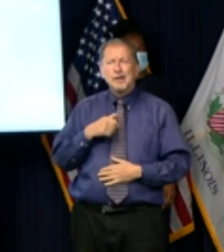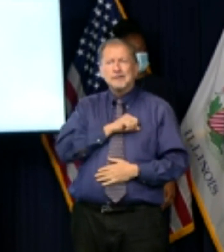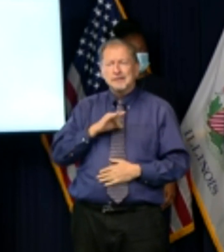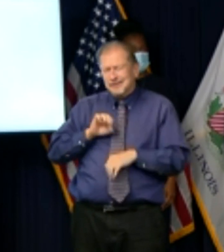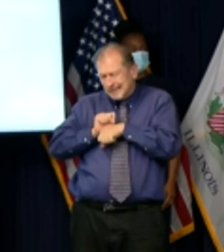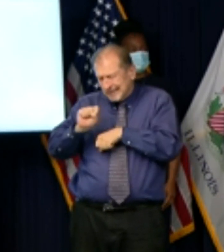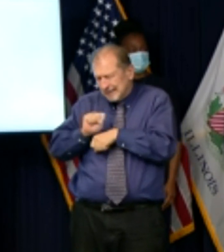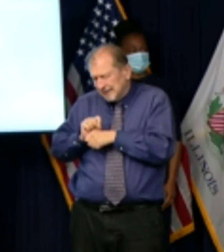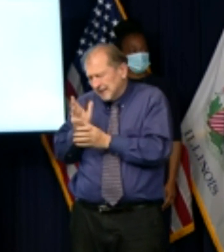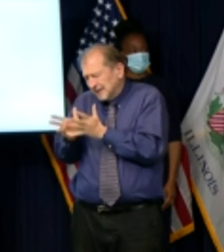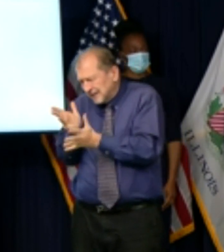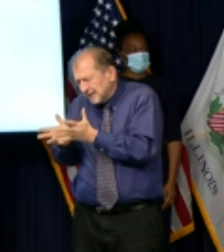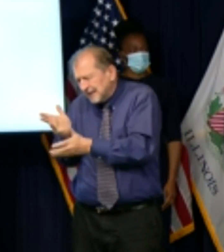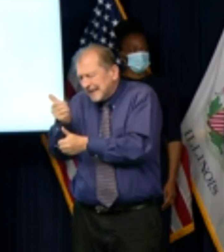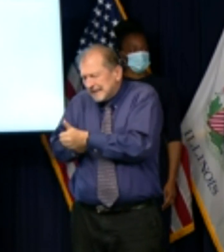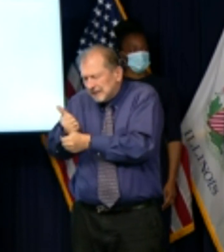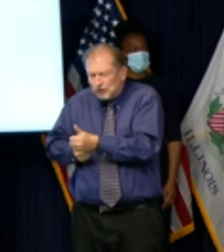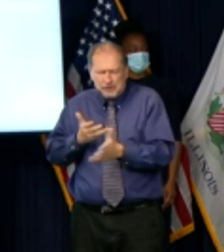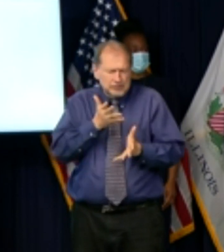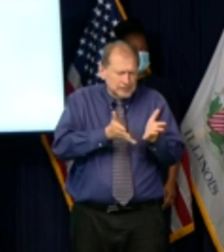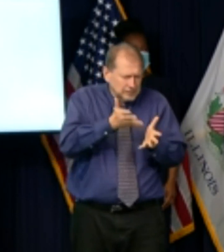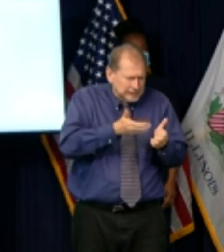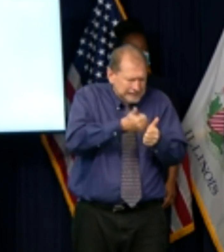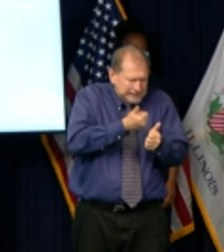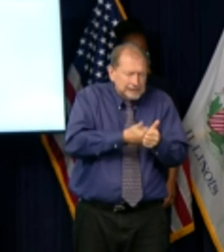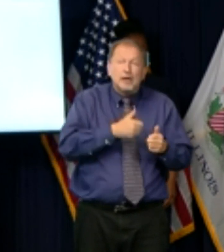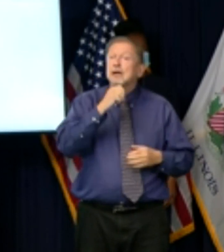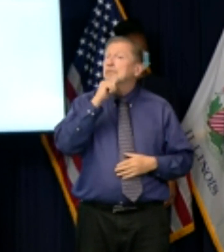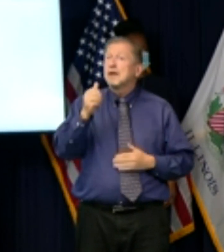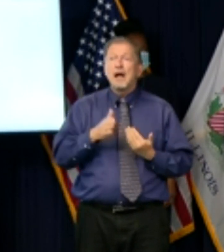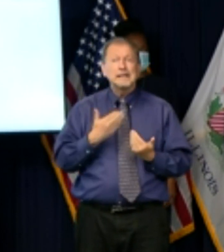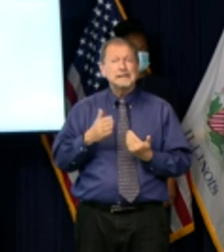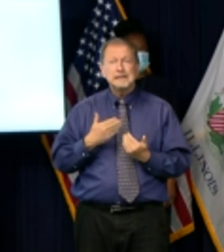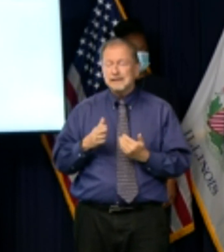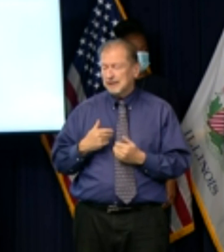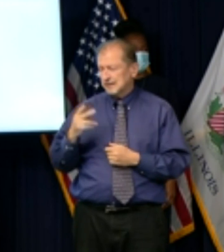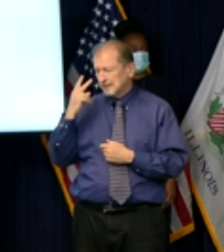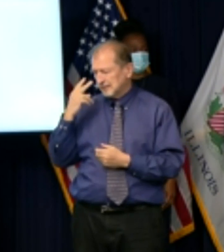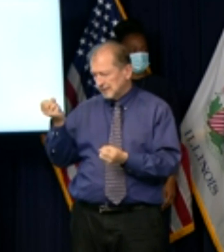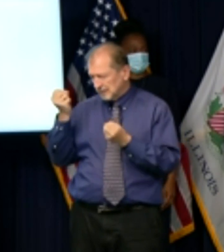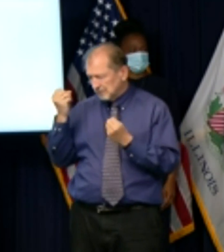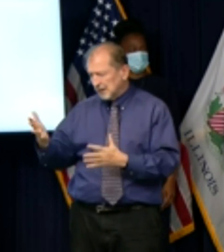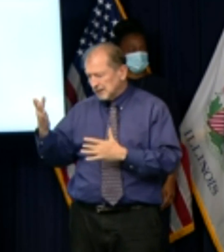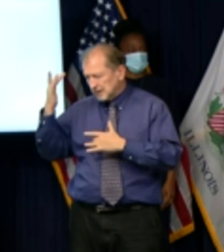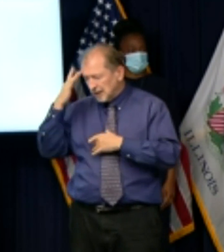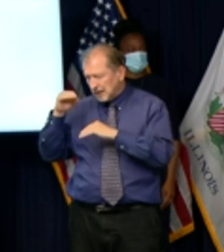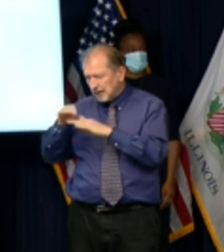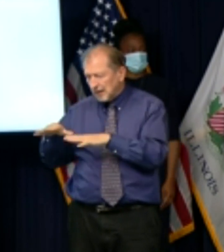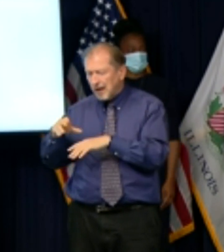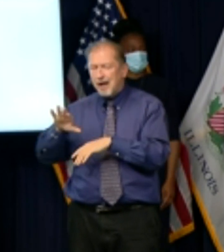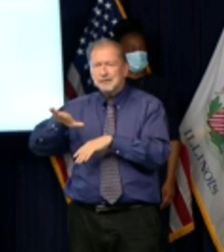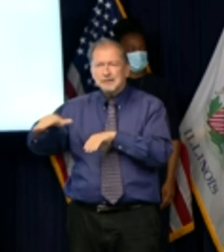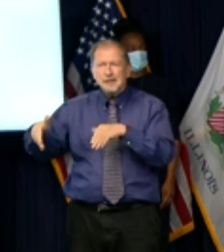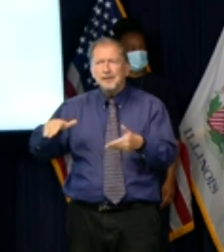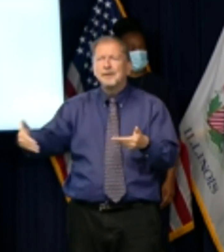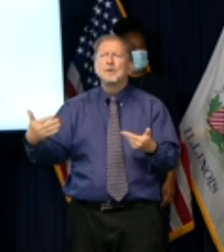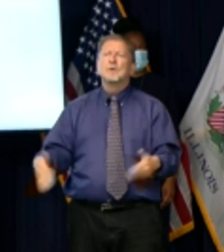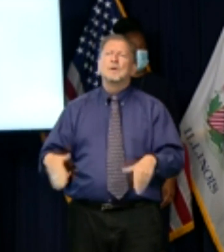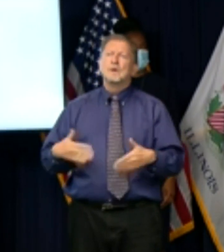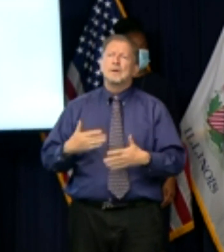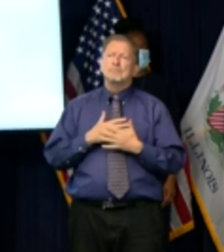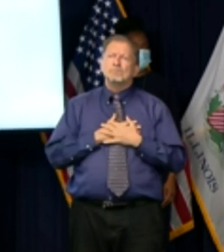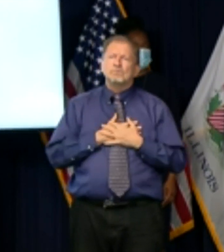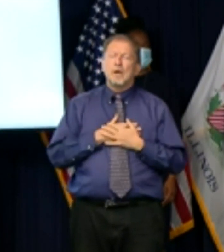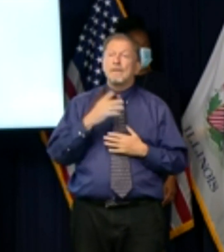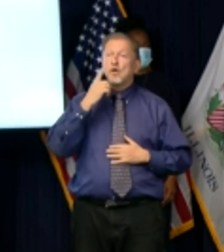patient but it hasn't been easy to witness so much illness and this has truly been for us a